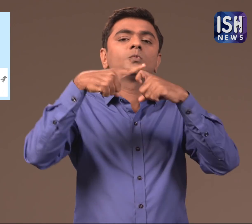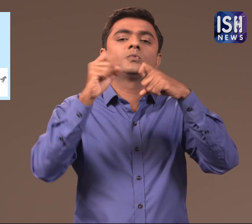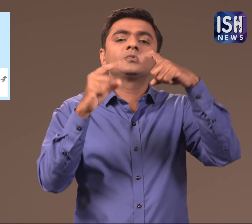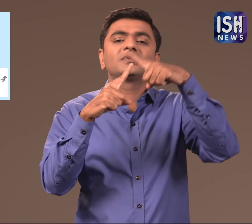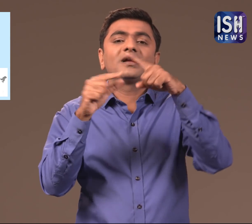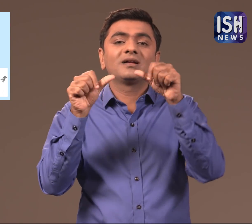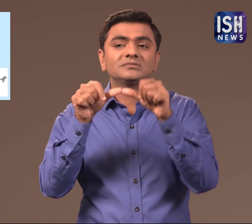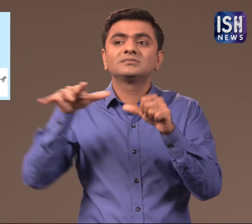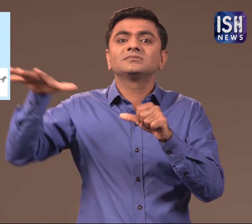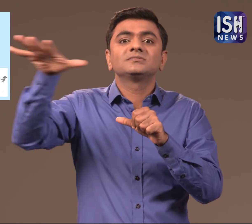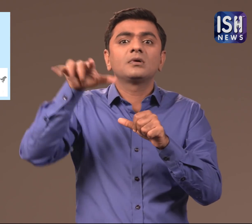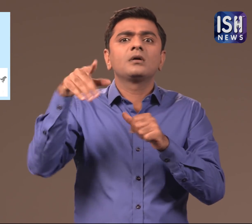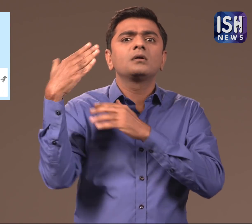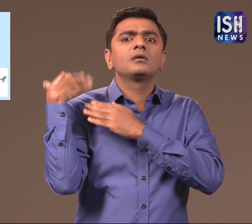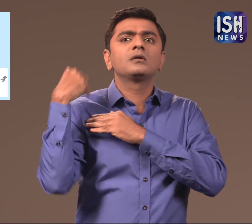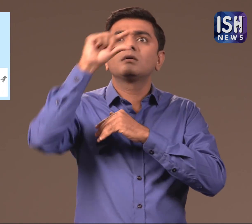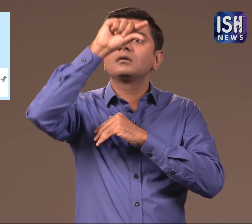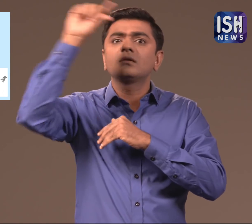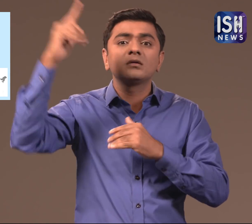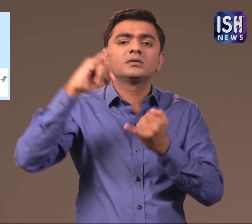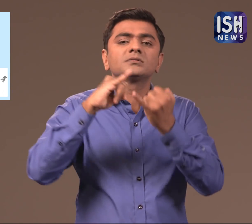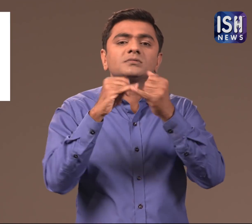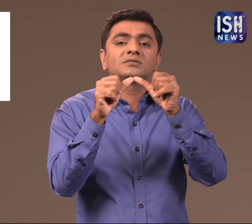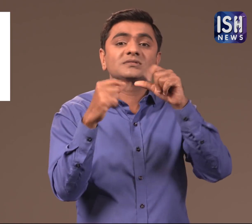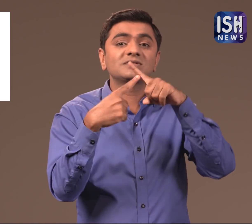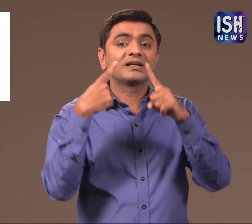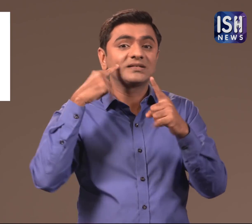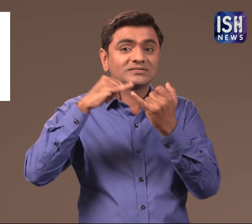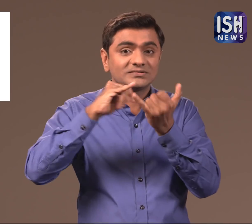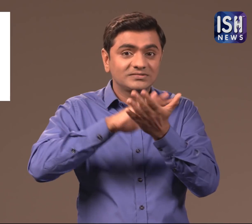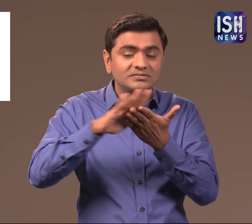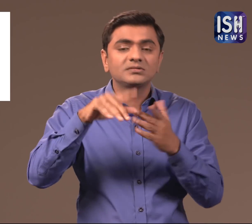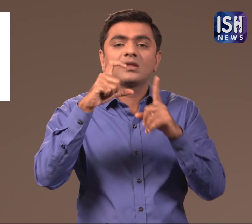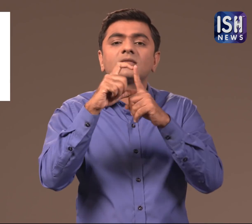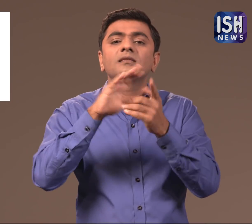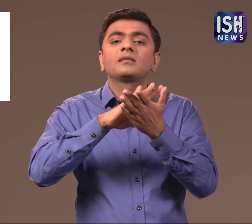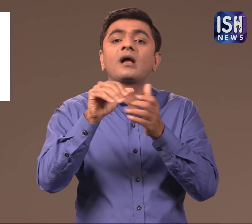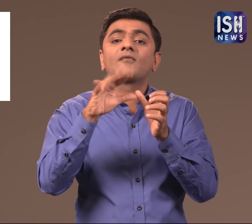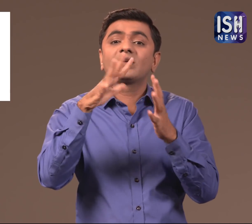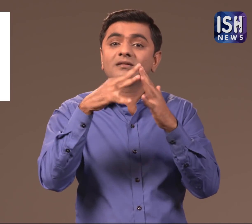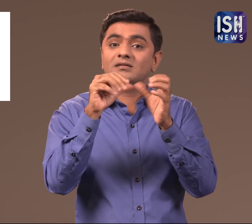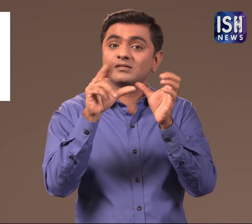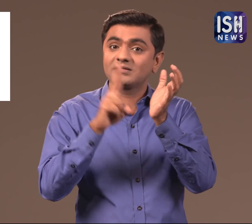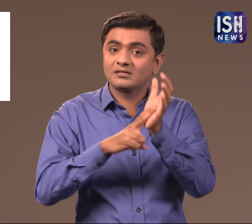Kota, Andhra Pradesh from the Satish Dhawan Space Centre.